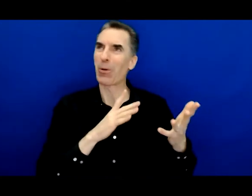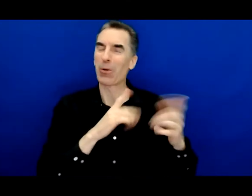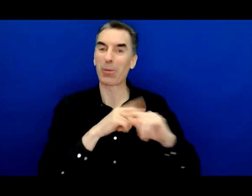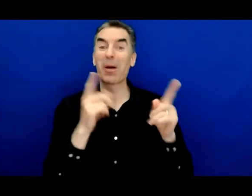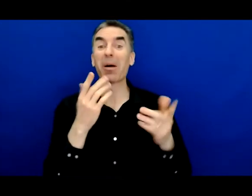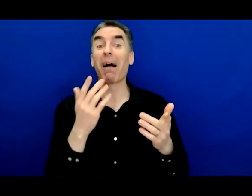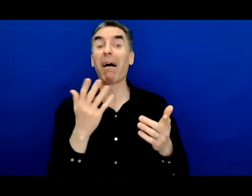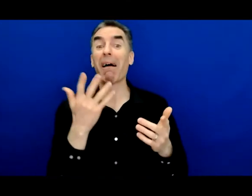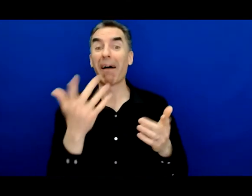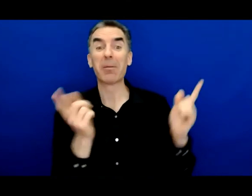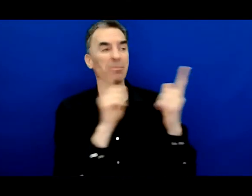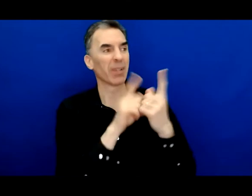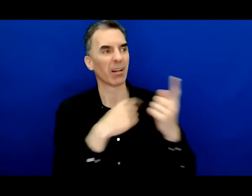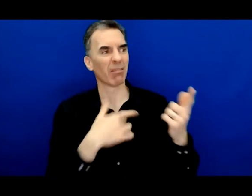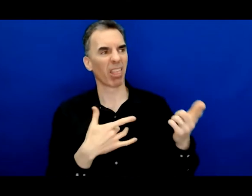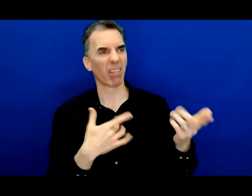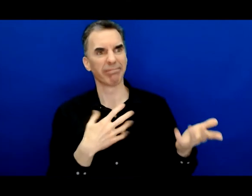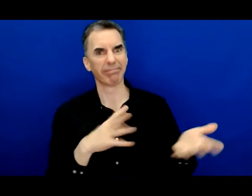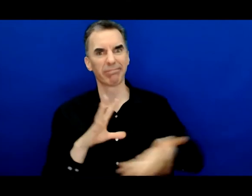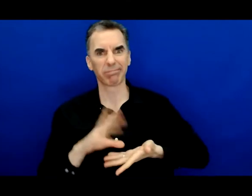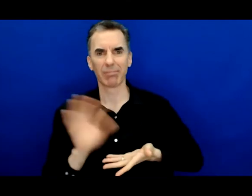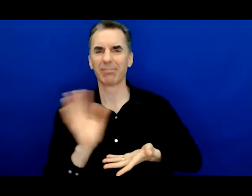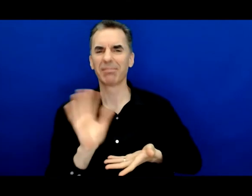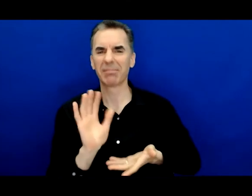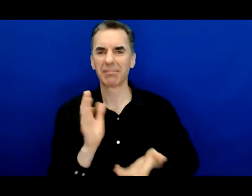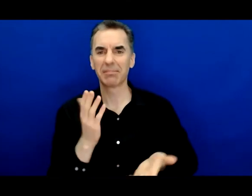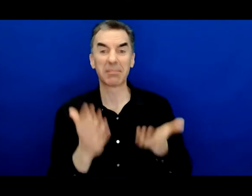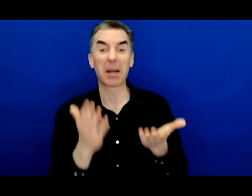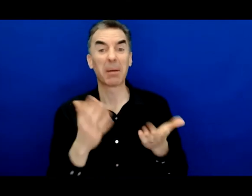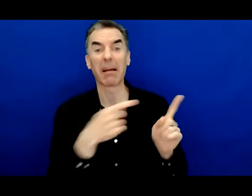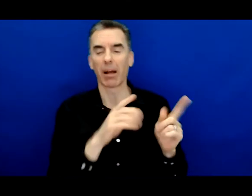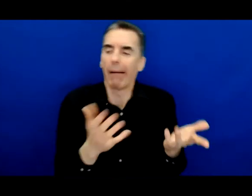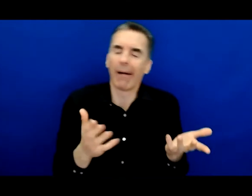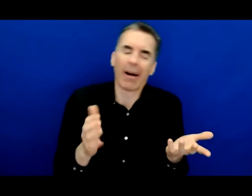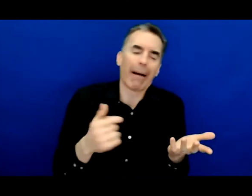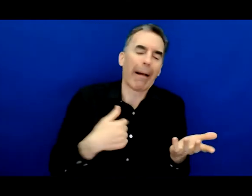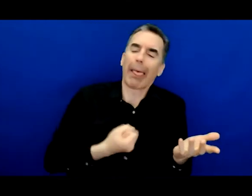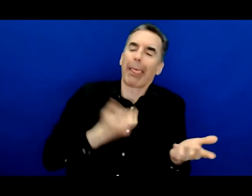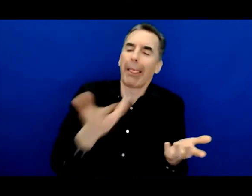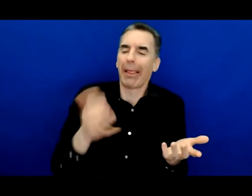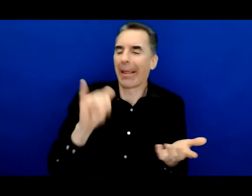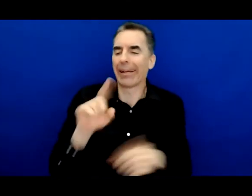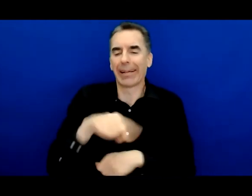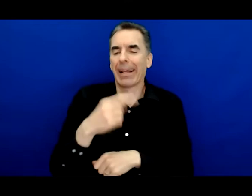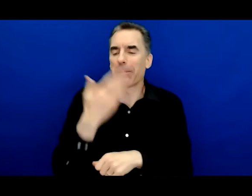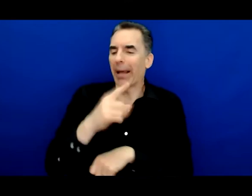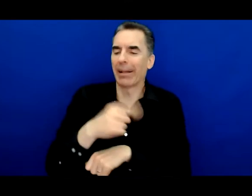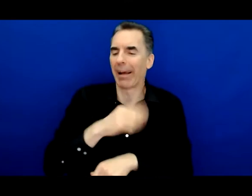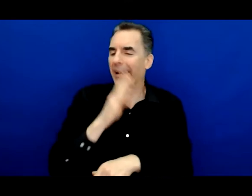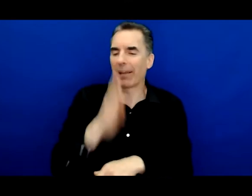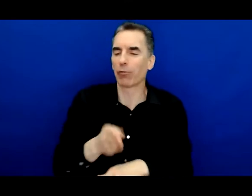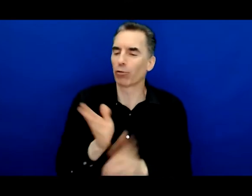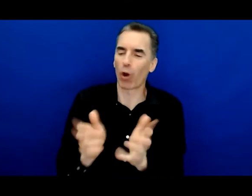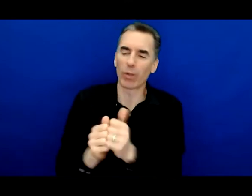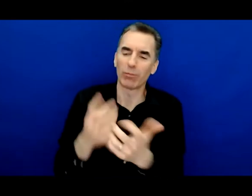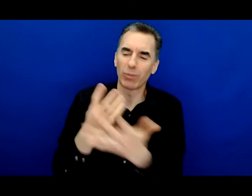I don't want him to say you know I was just having a bad day that day normally I don't talk to inmates but anyway I'd love to hold on to my romanticized story of